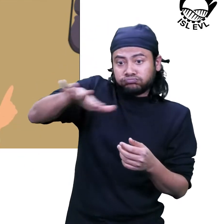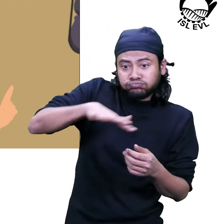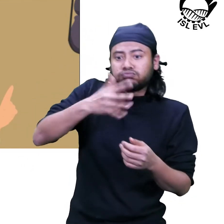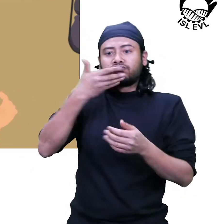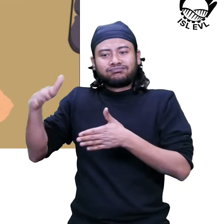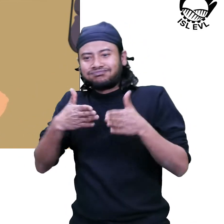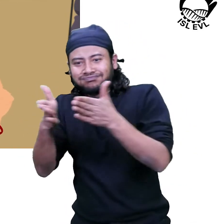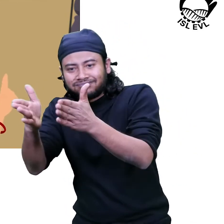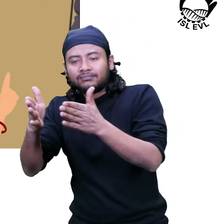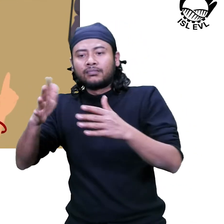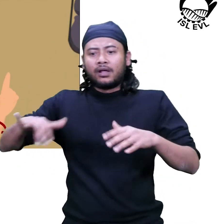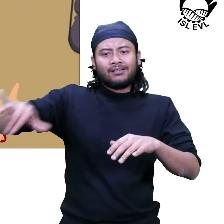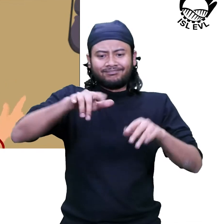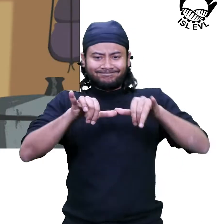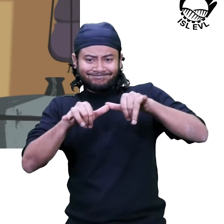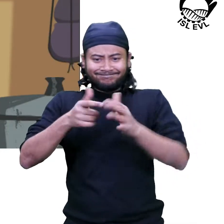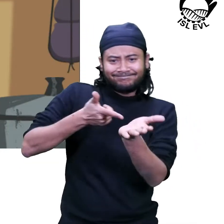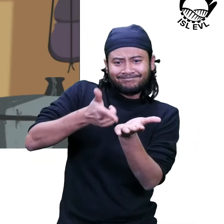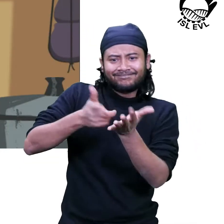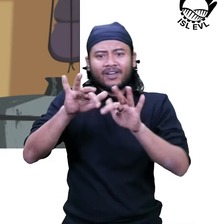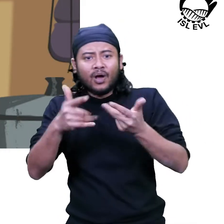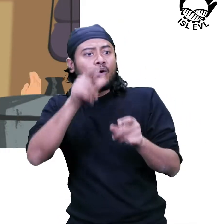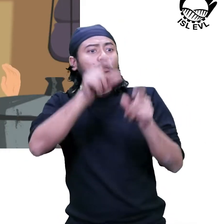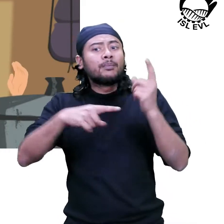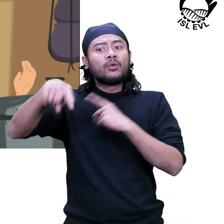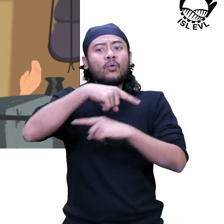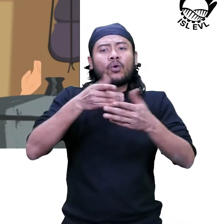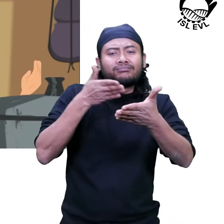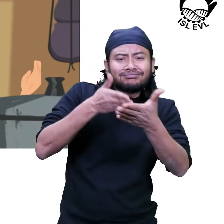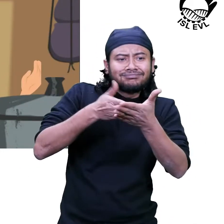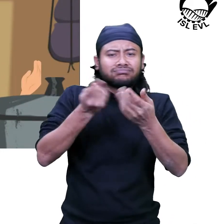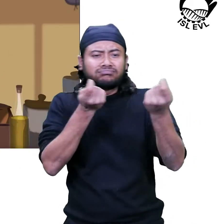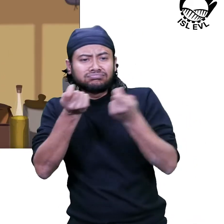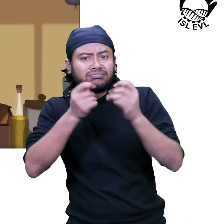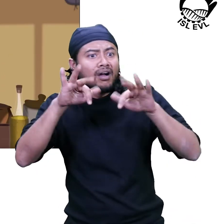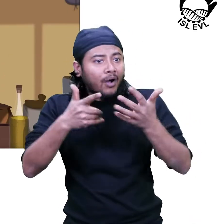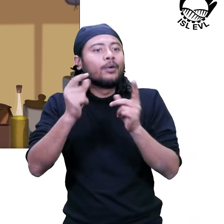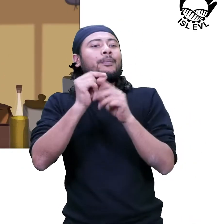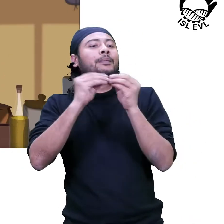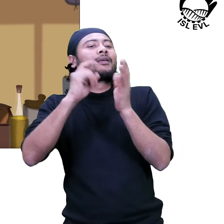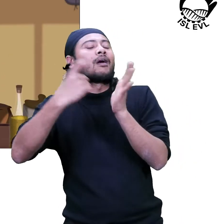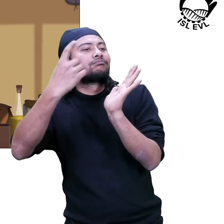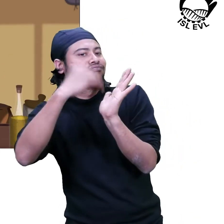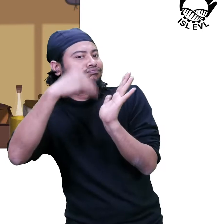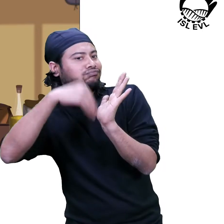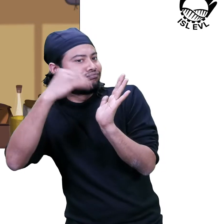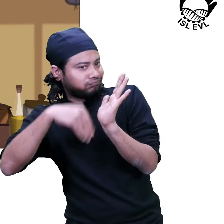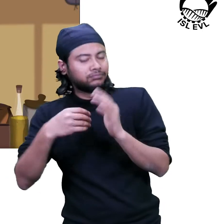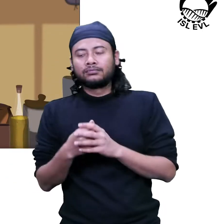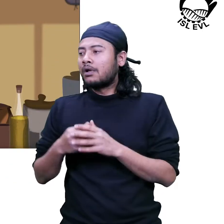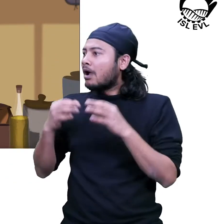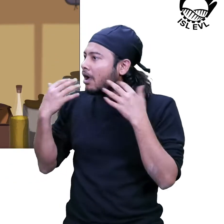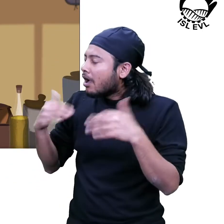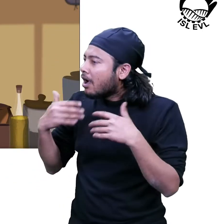people's perspectives on management issues. Interesting. What happens then? Let me explain.